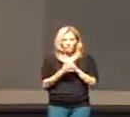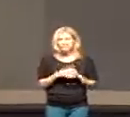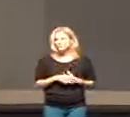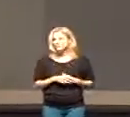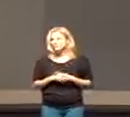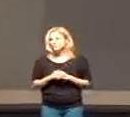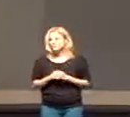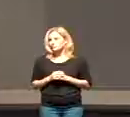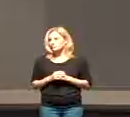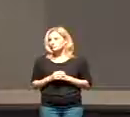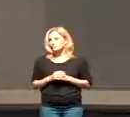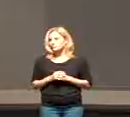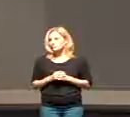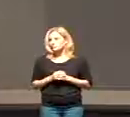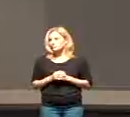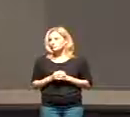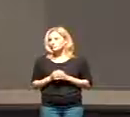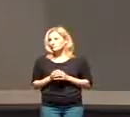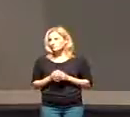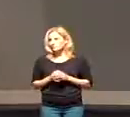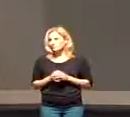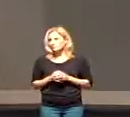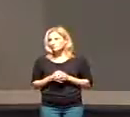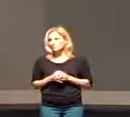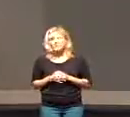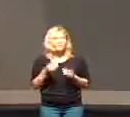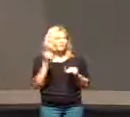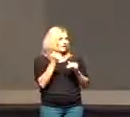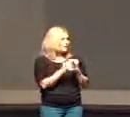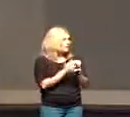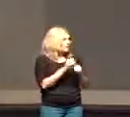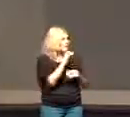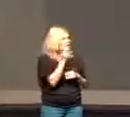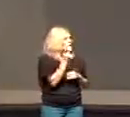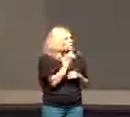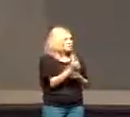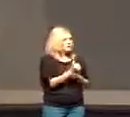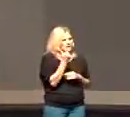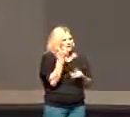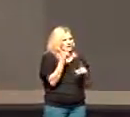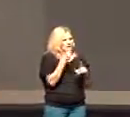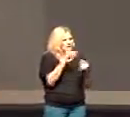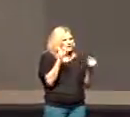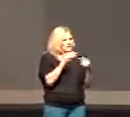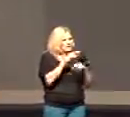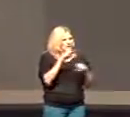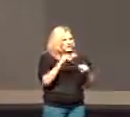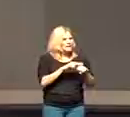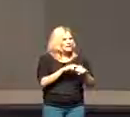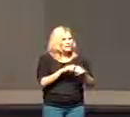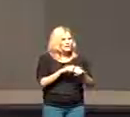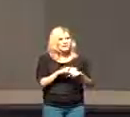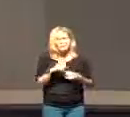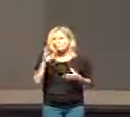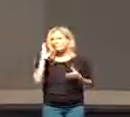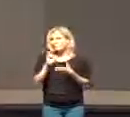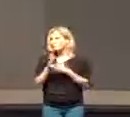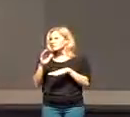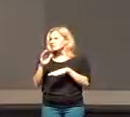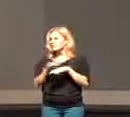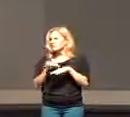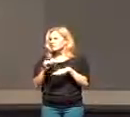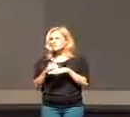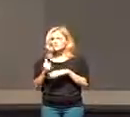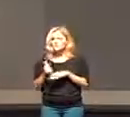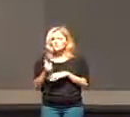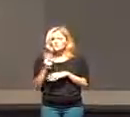out and then finally I would say this not only do we deny our sinful nature but Jesus I believe is calling us to